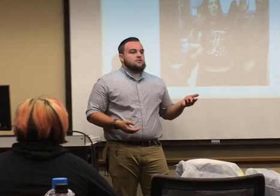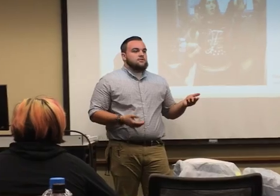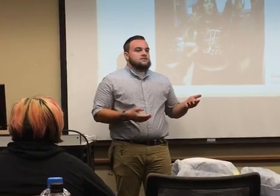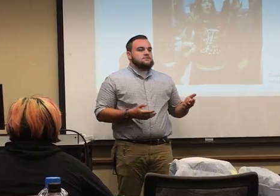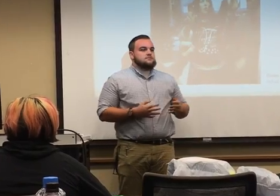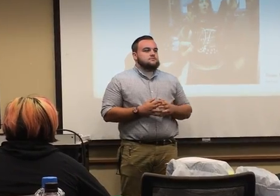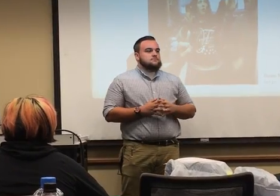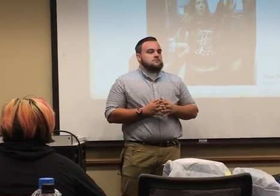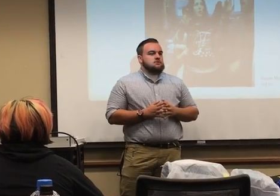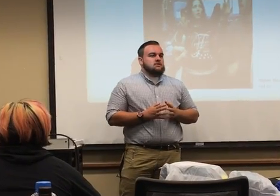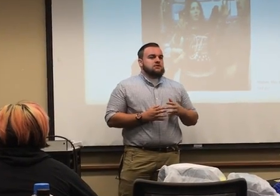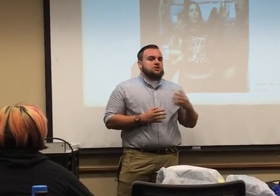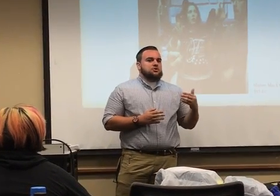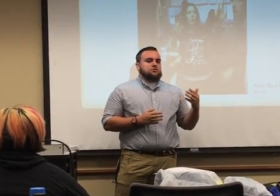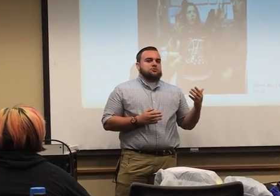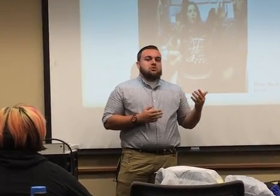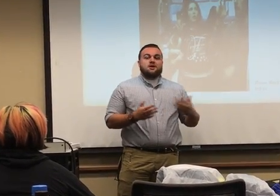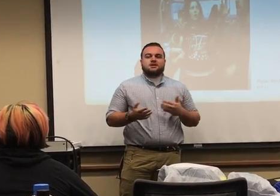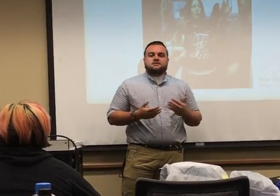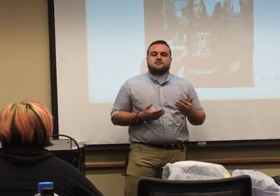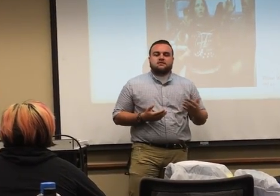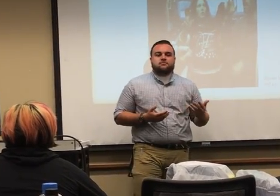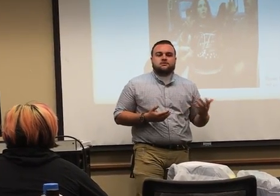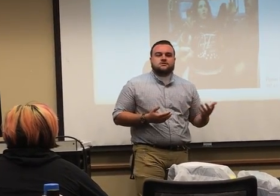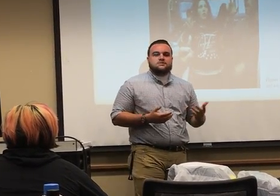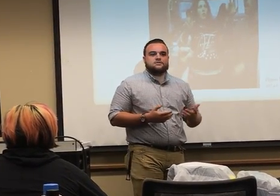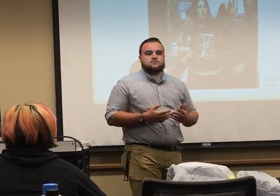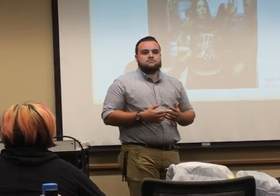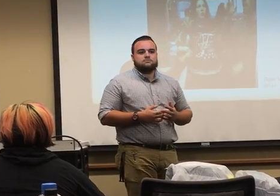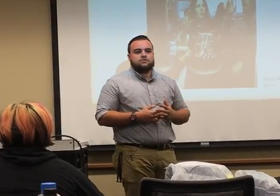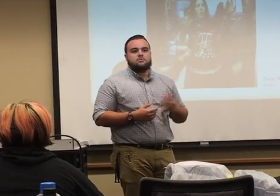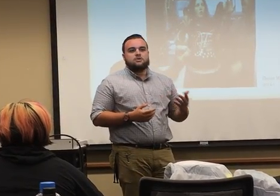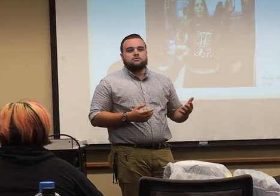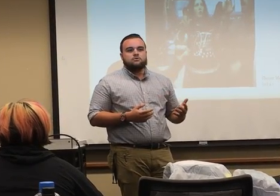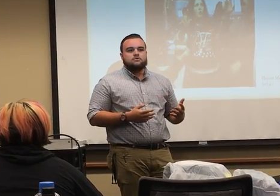here thinks they know a way to get a deaf person's attention without being rude?